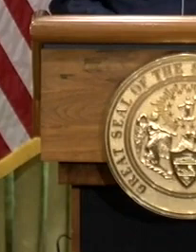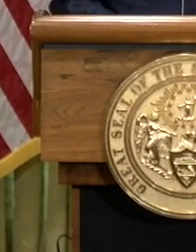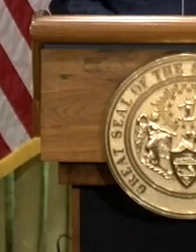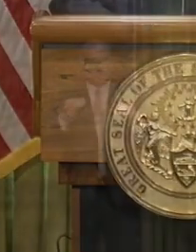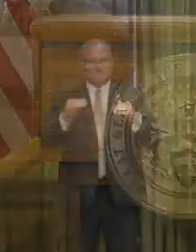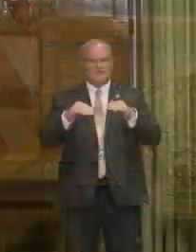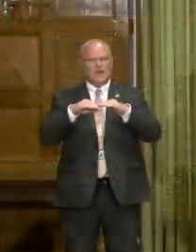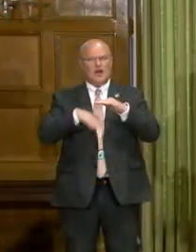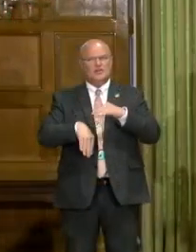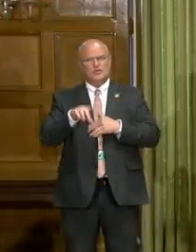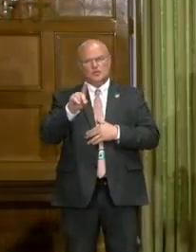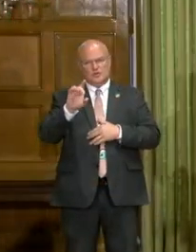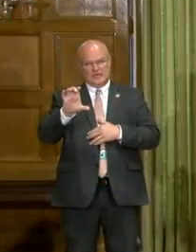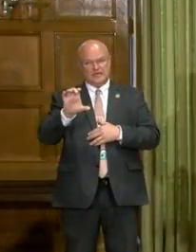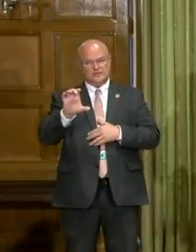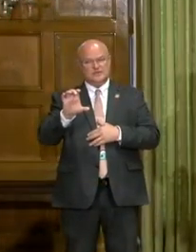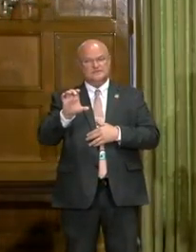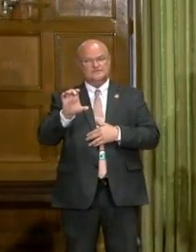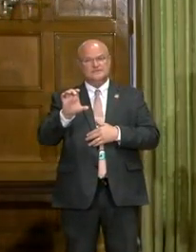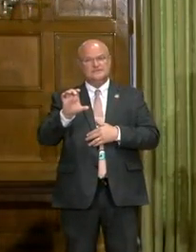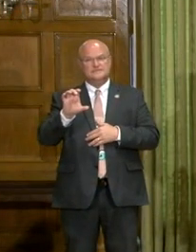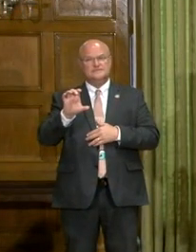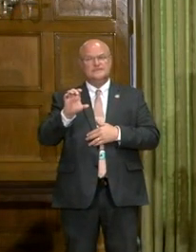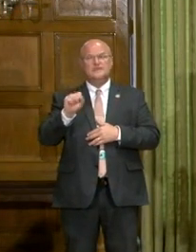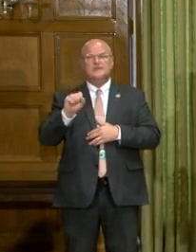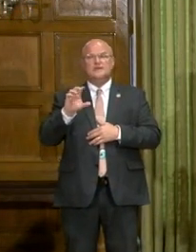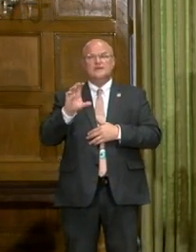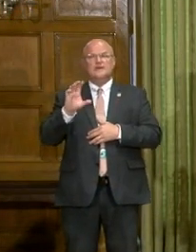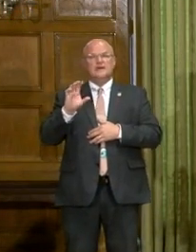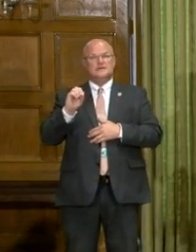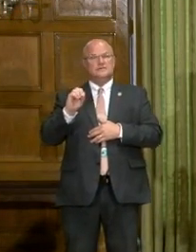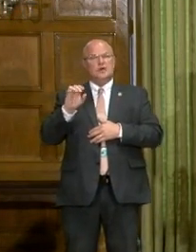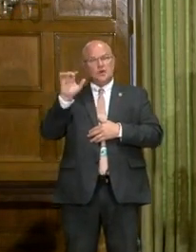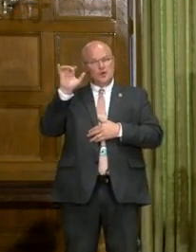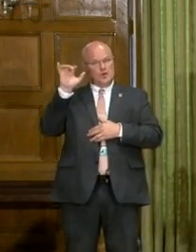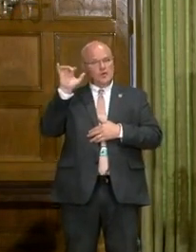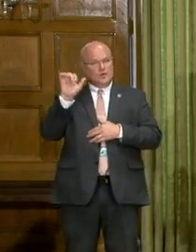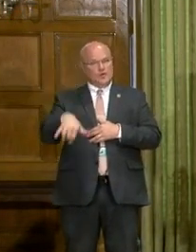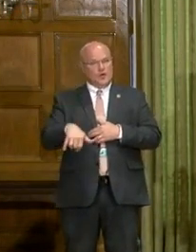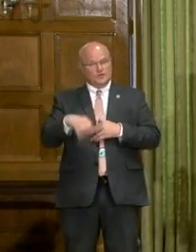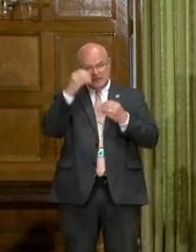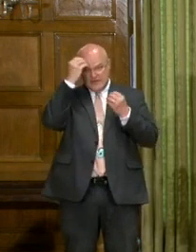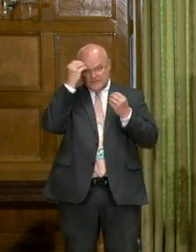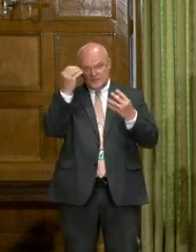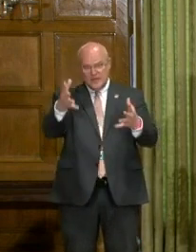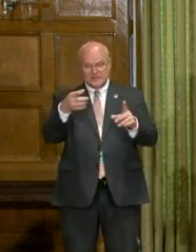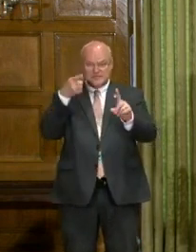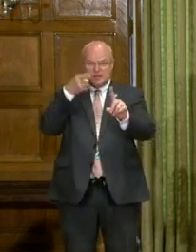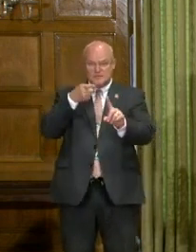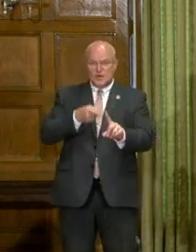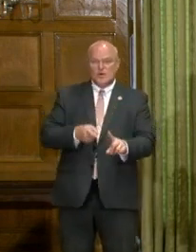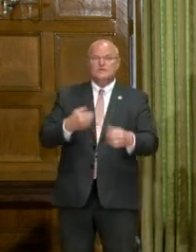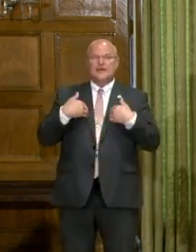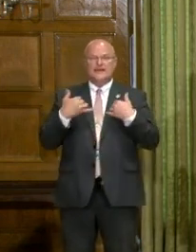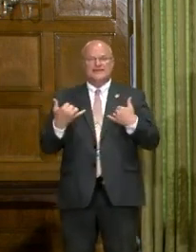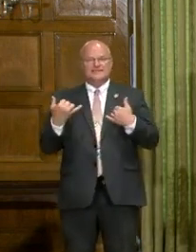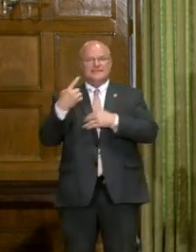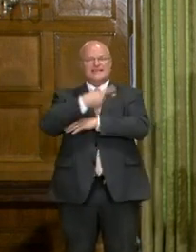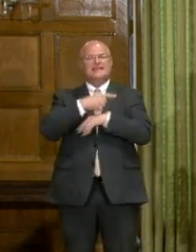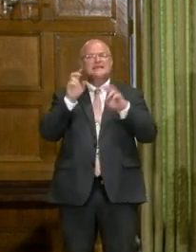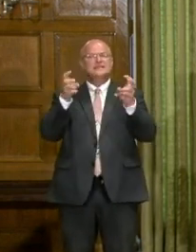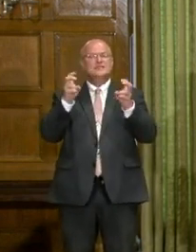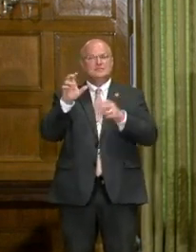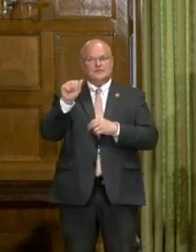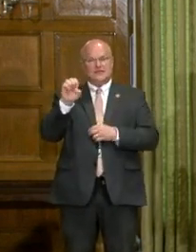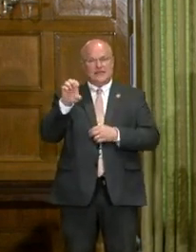under 100. And so those are the information points that we have today in